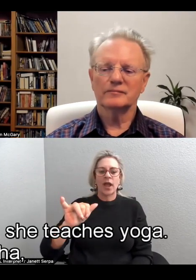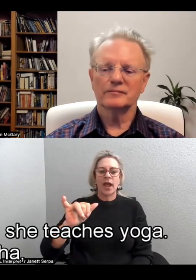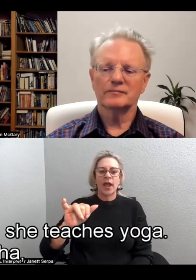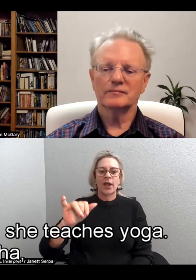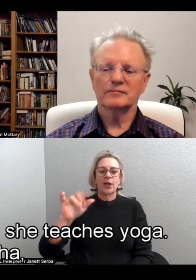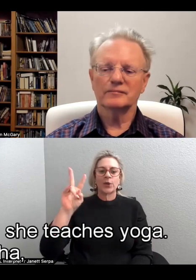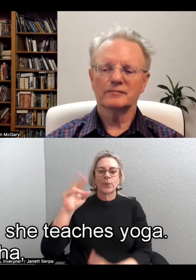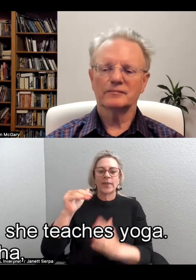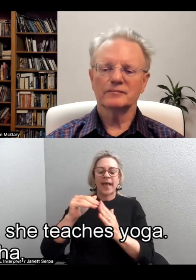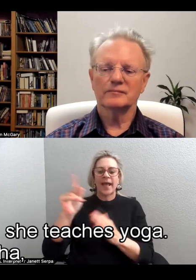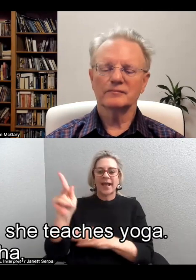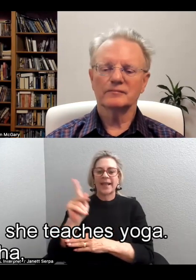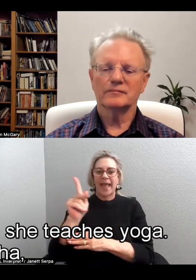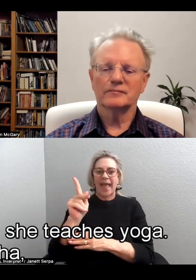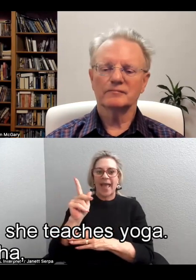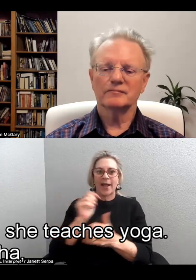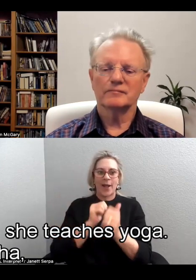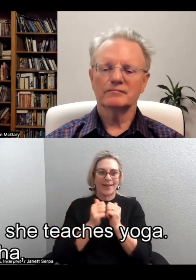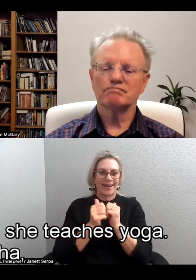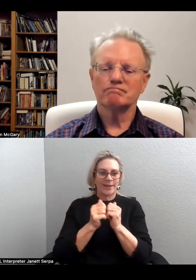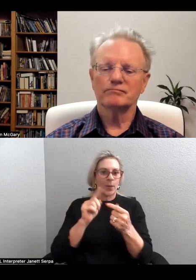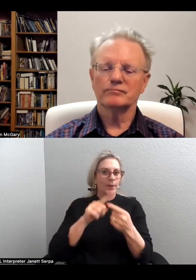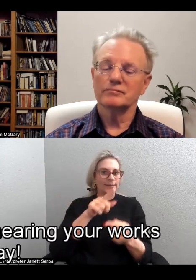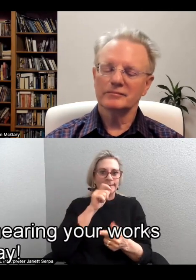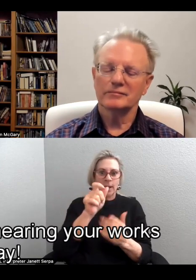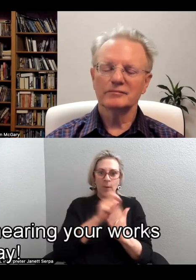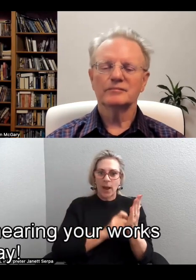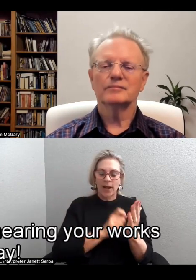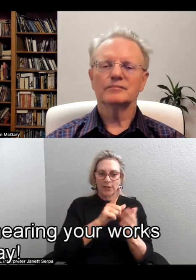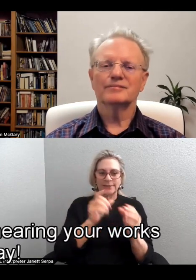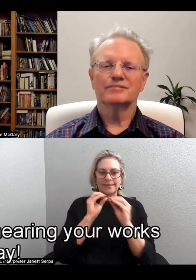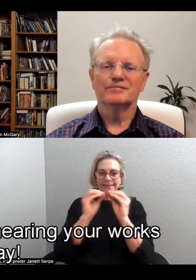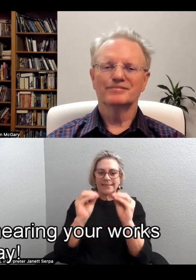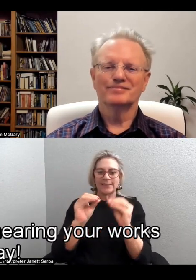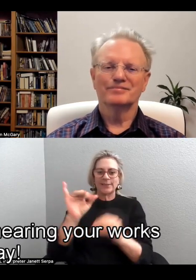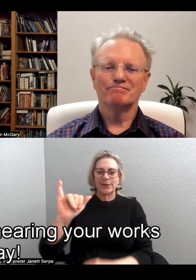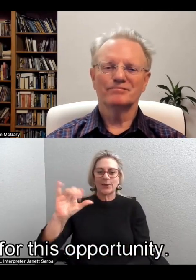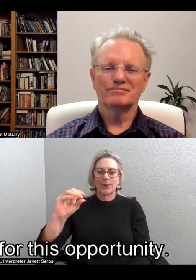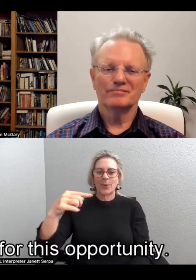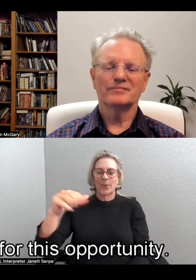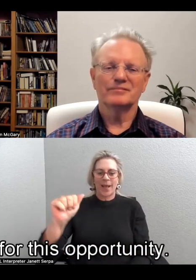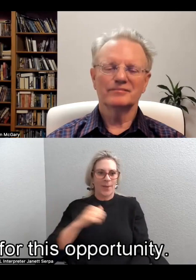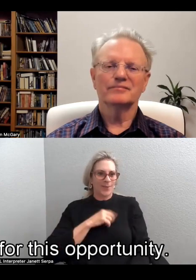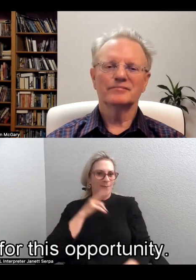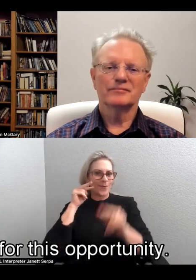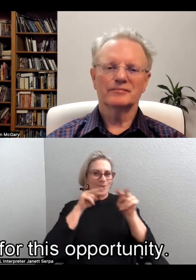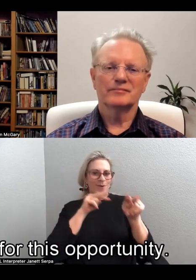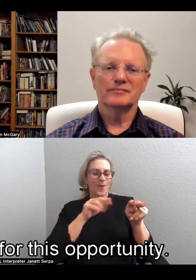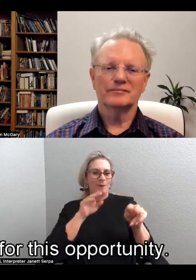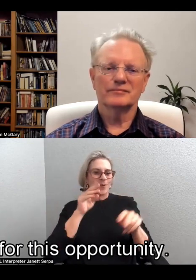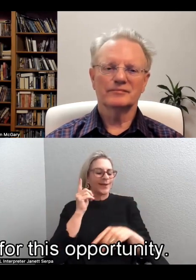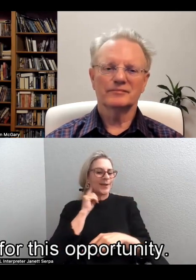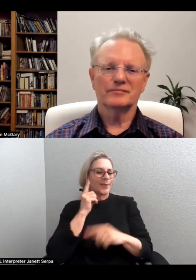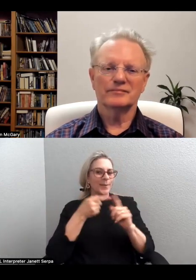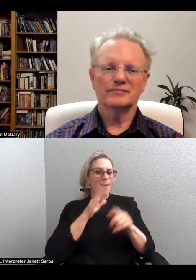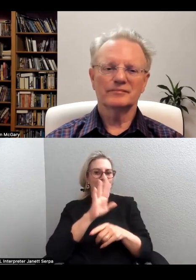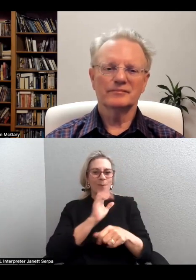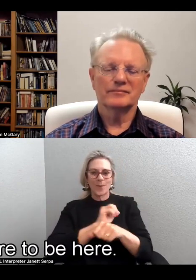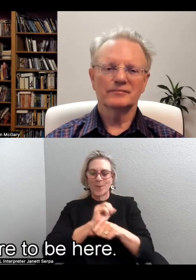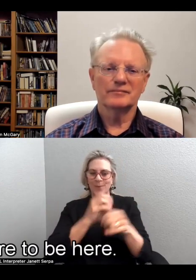When she's not writing, she teaches yoga. Suda, we look forward to hearing your works today. Thank you so much for this opportunity.